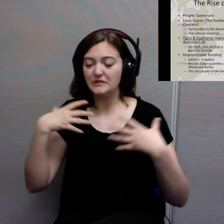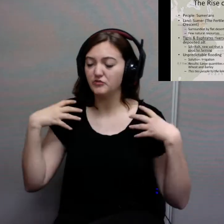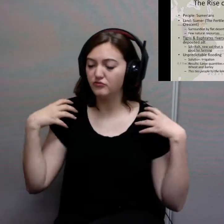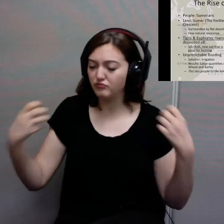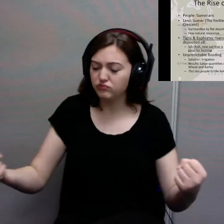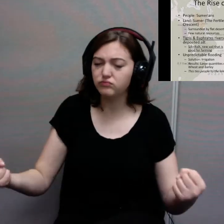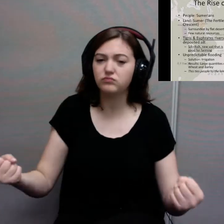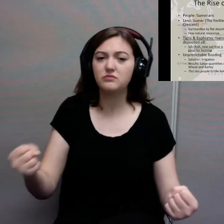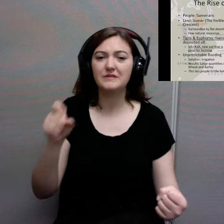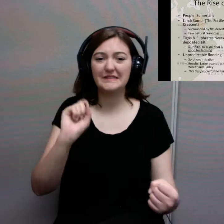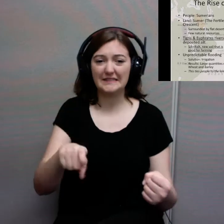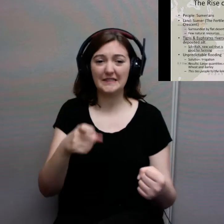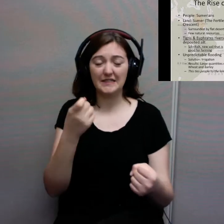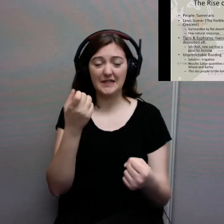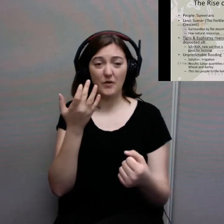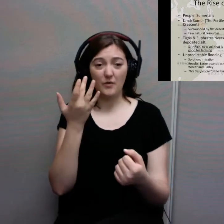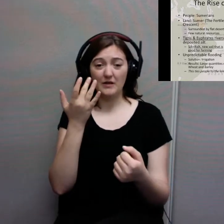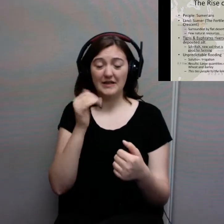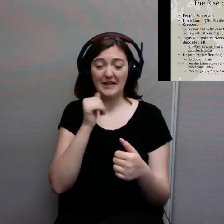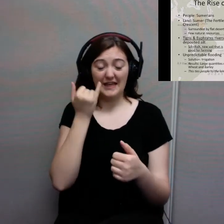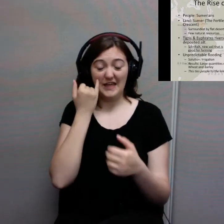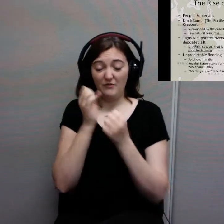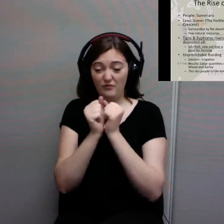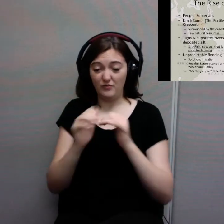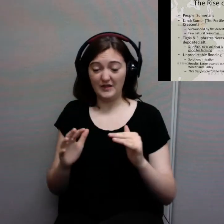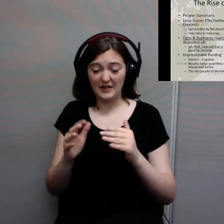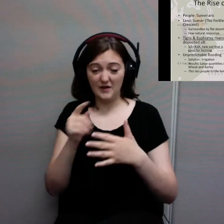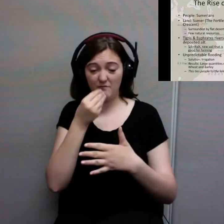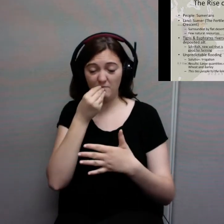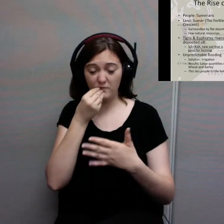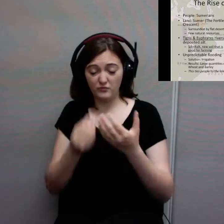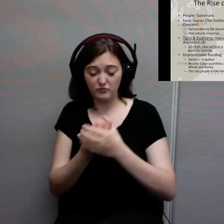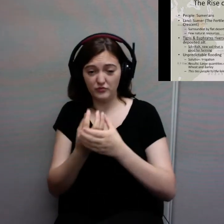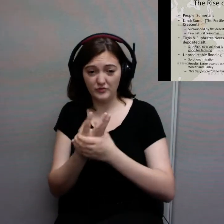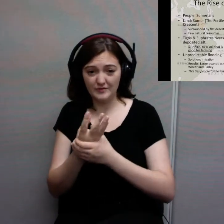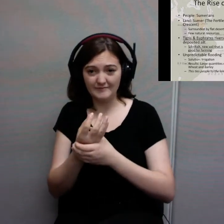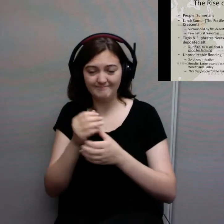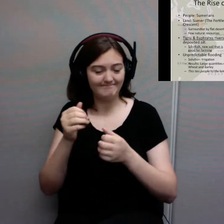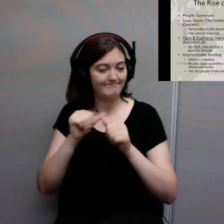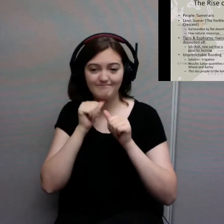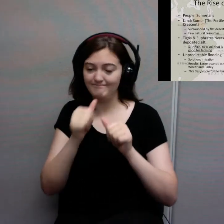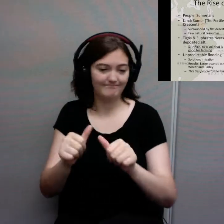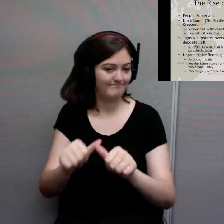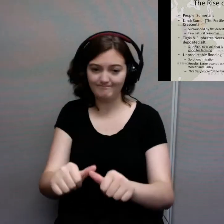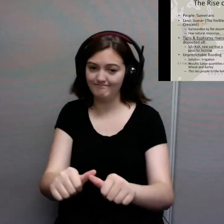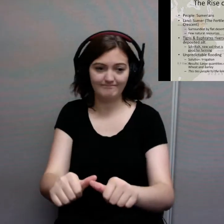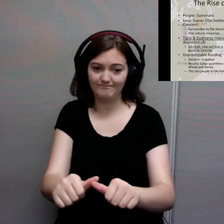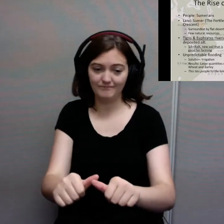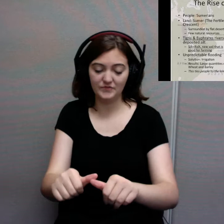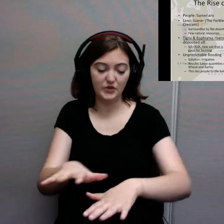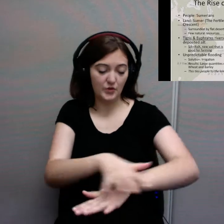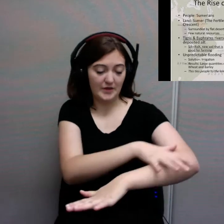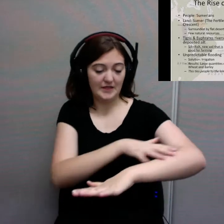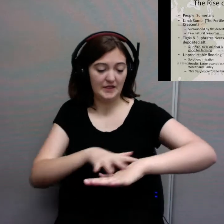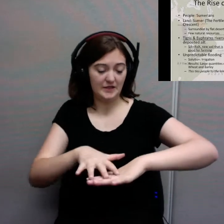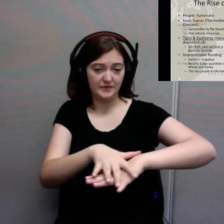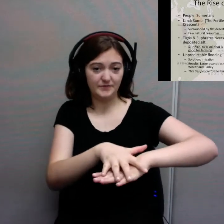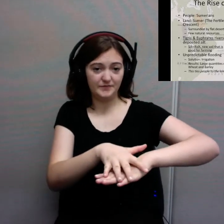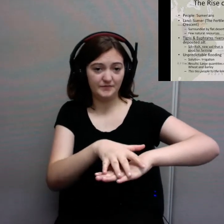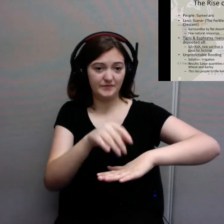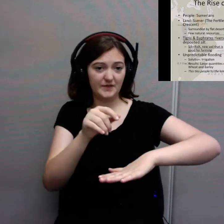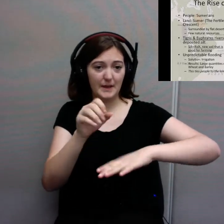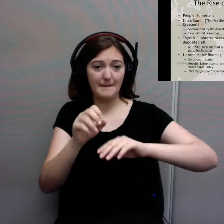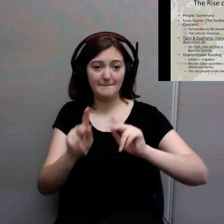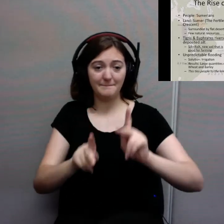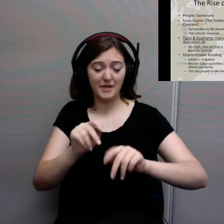food sources. So in the Fertile Crescent, we have the Sumerians. Now, the Fertile Crescent itself is very, very flat.